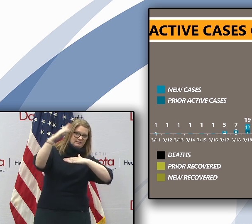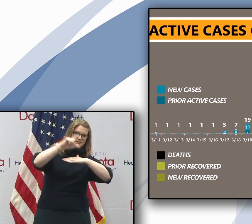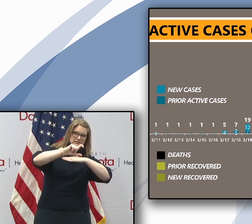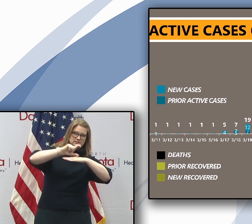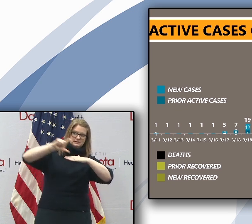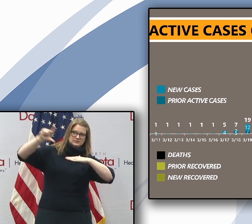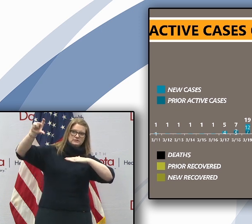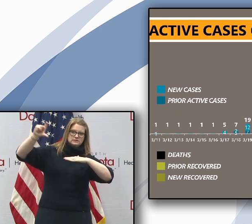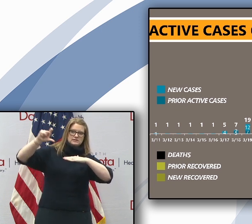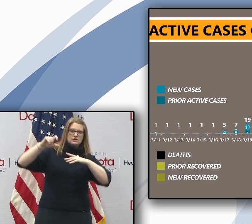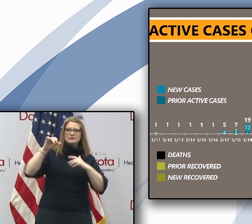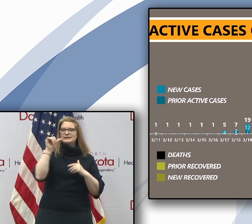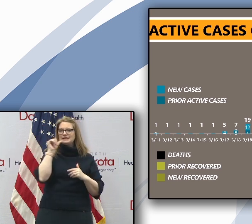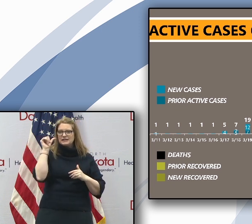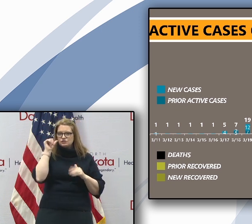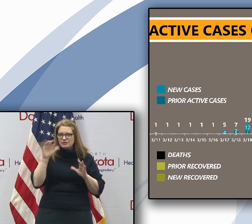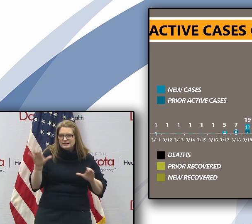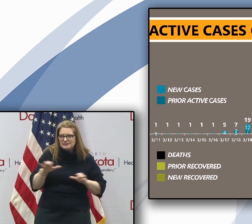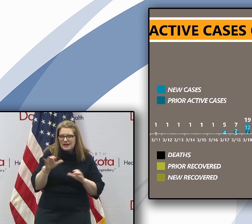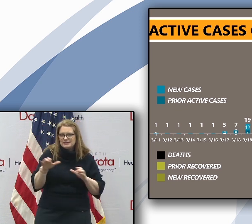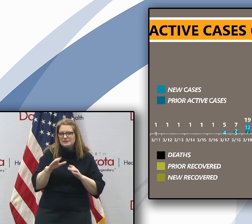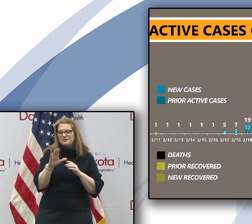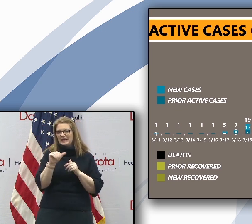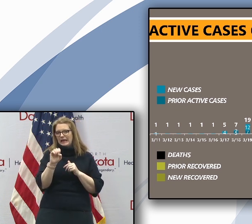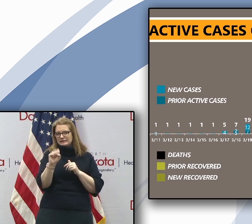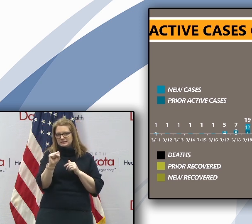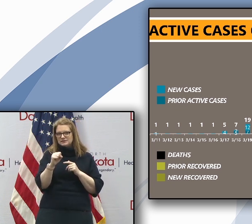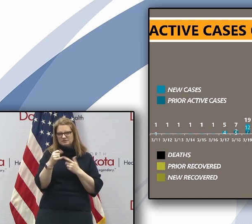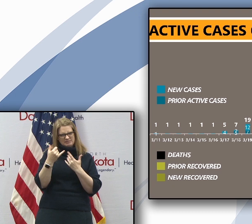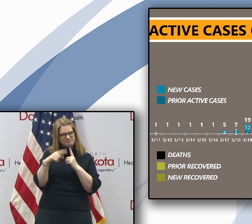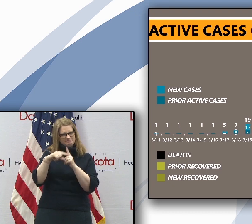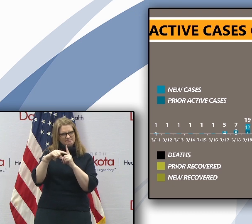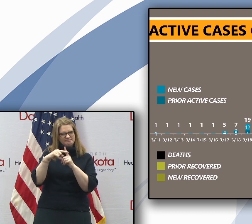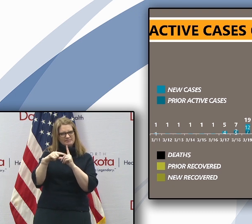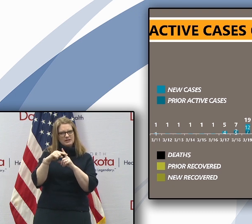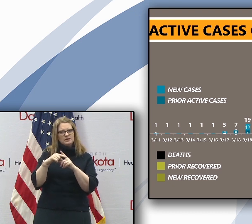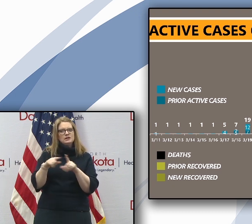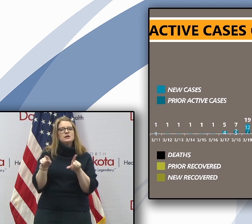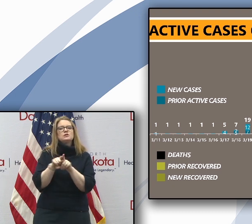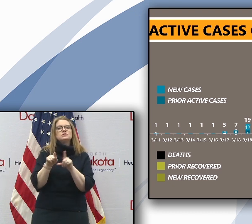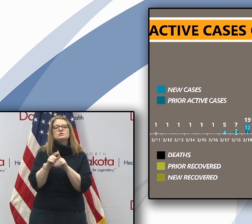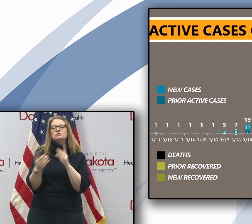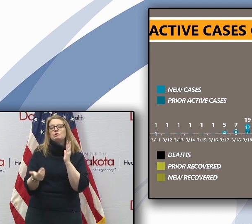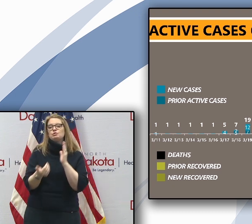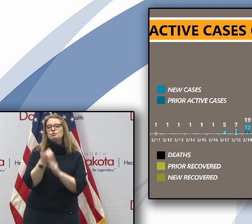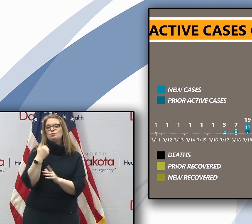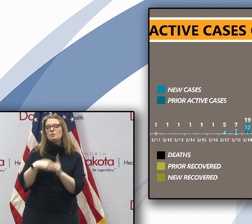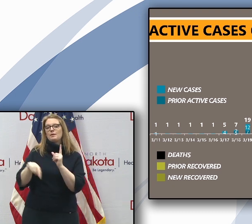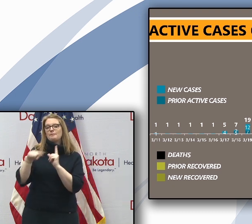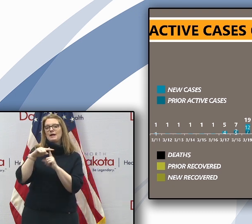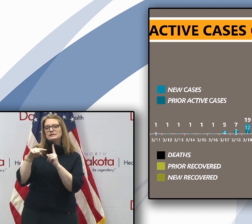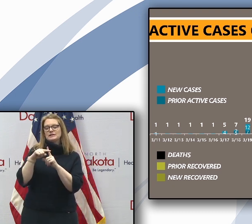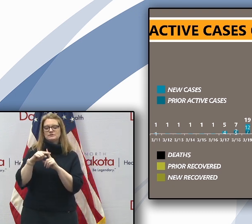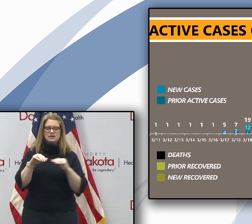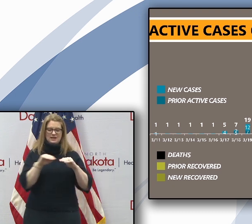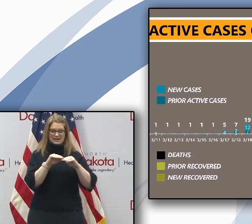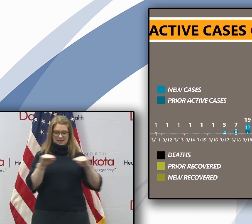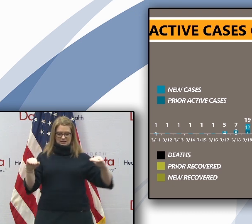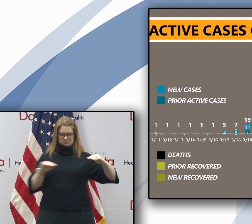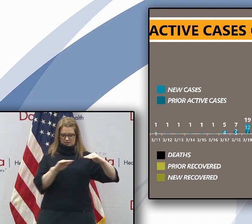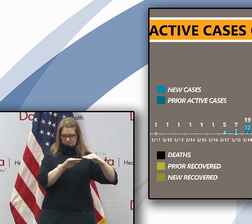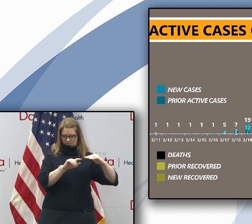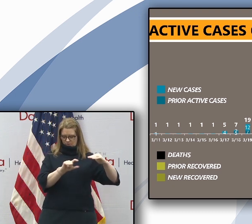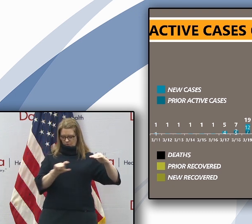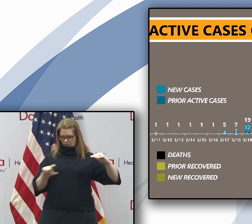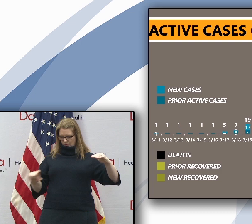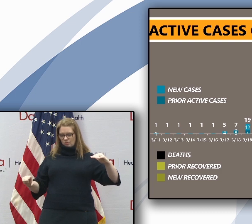so that's yesterday's active cases plus, uh, uh, new reported positives and below the line is the recovered,